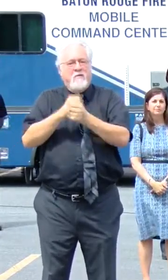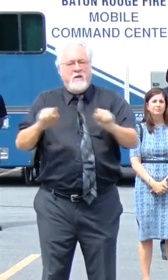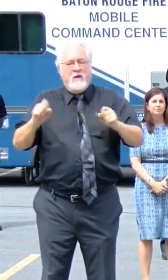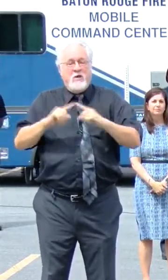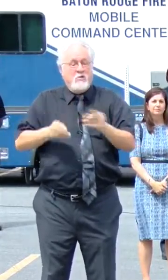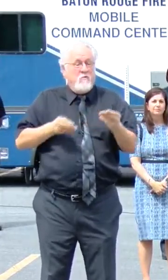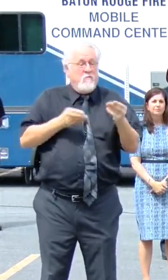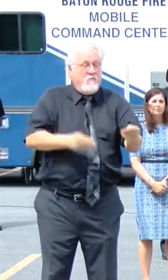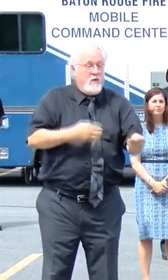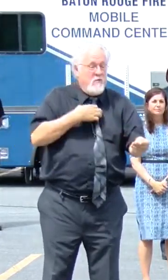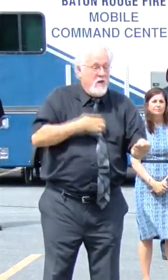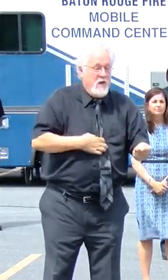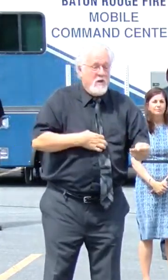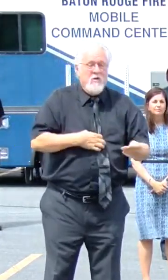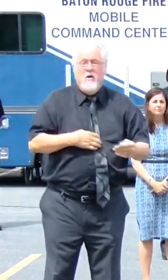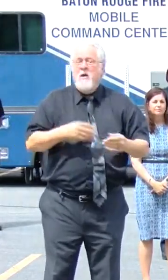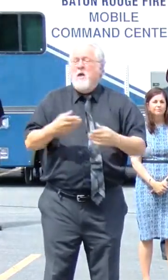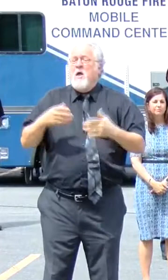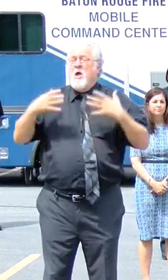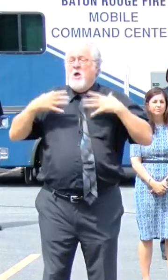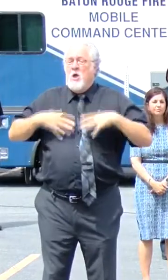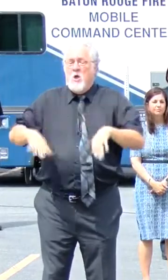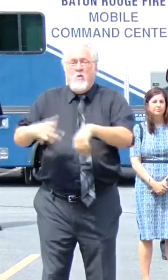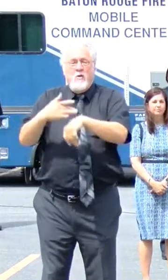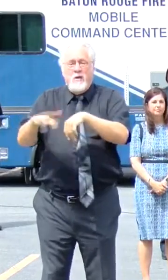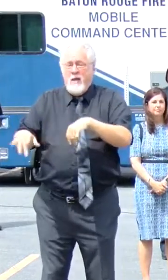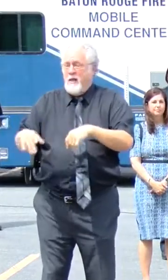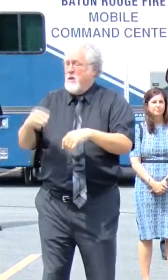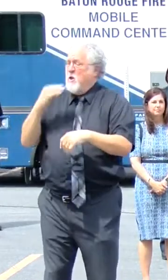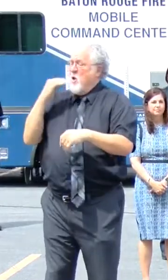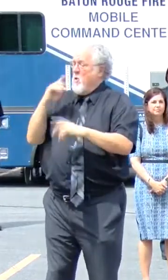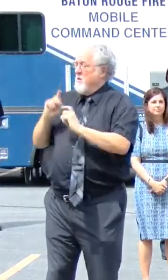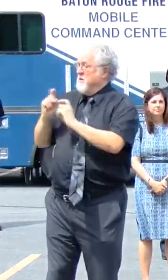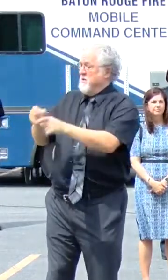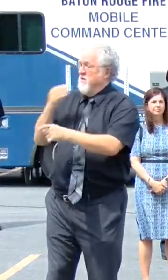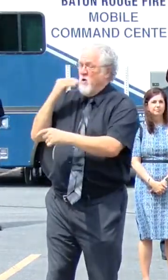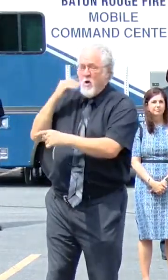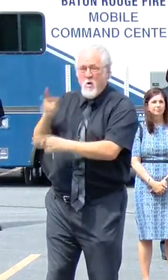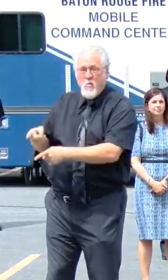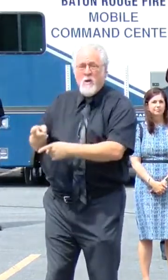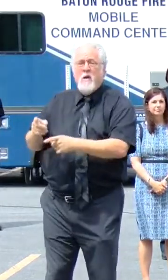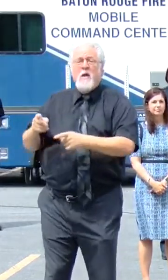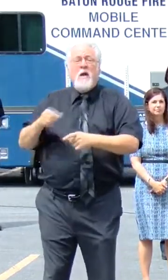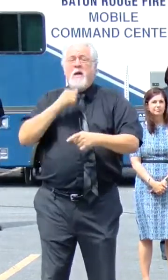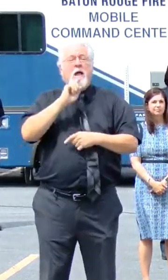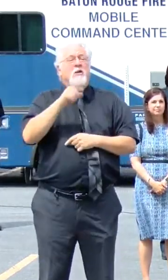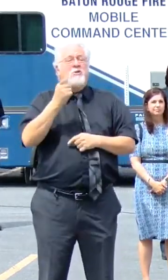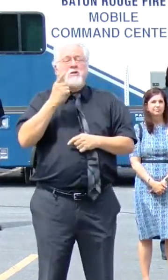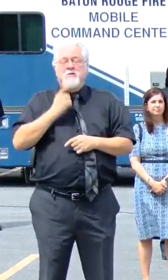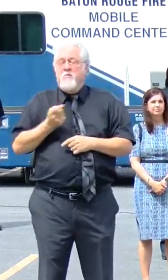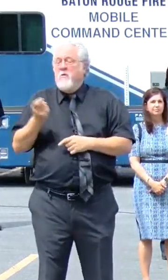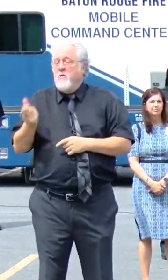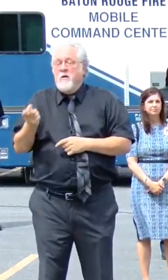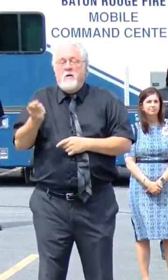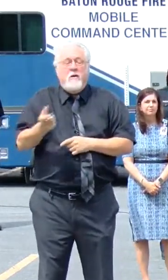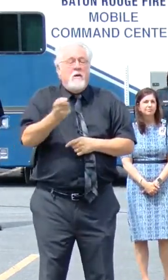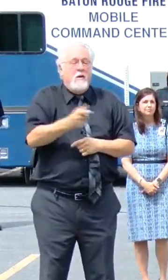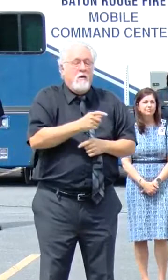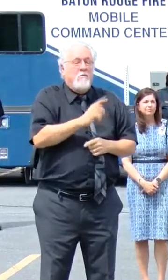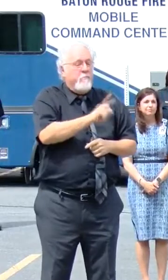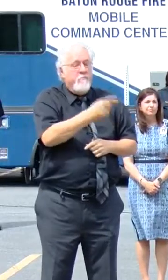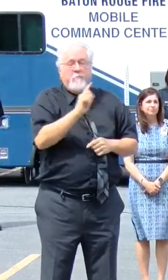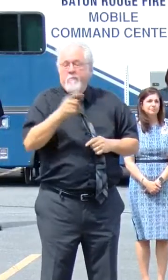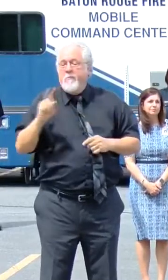feed the hungry and clothe the naked and house the homeless is not just a call for isolated charity, but the